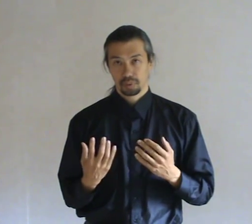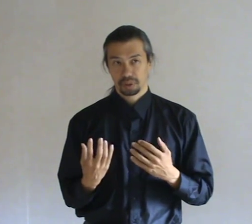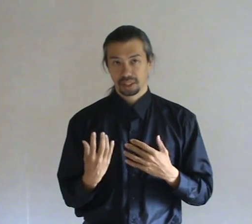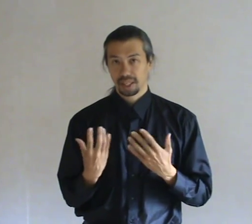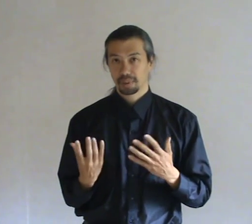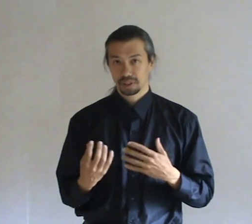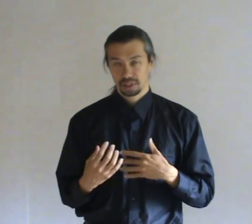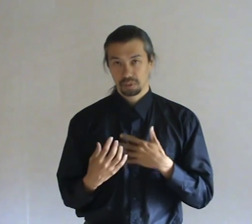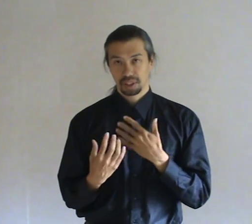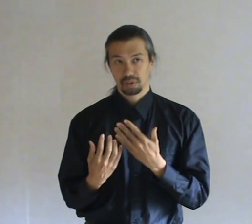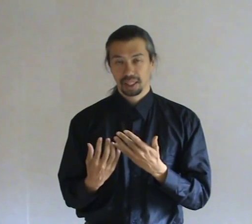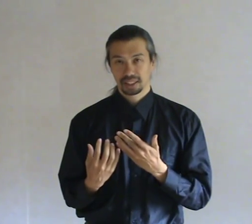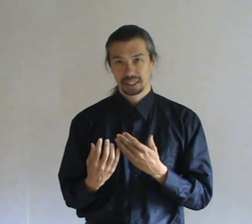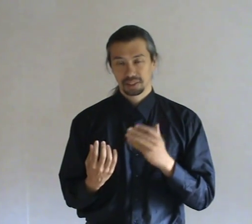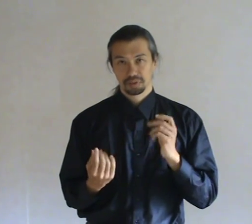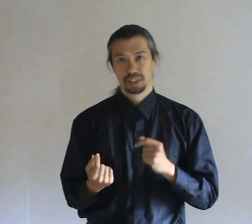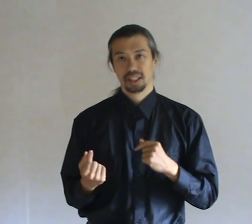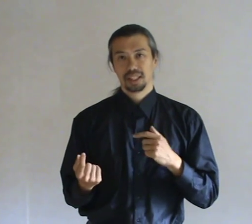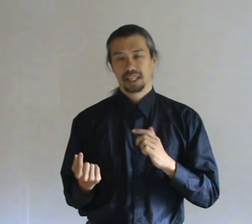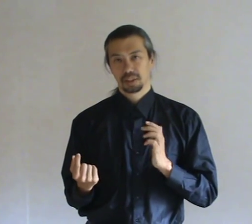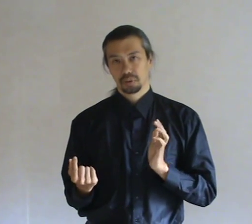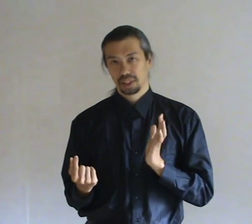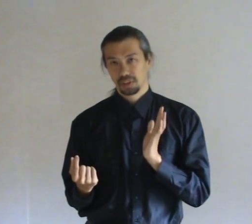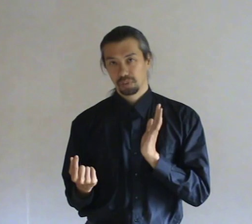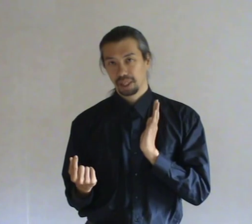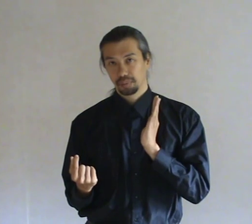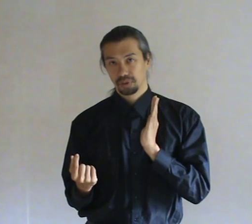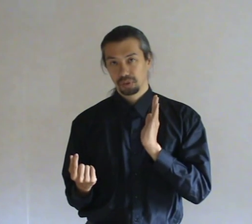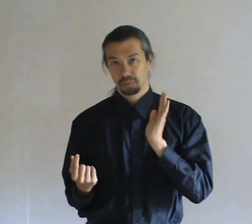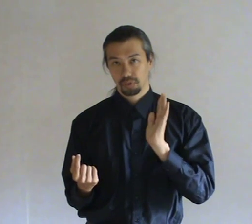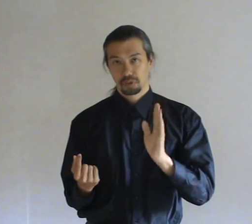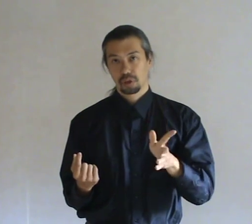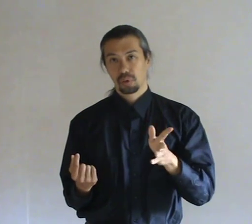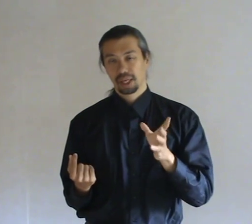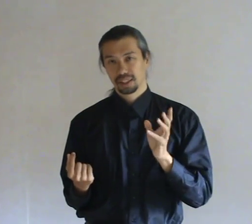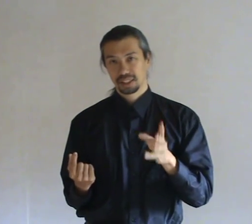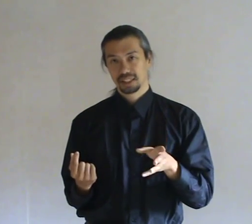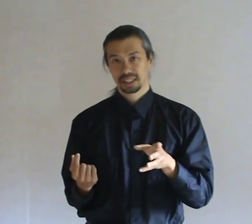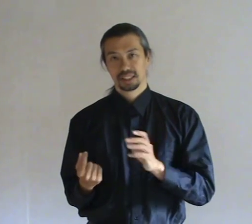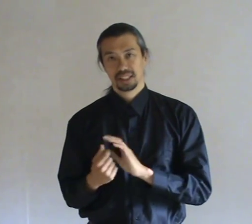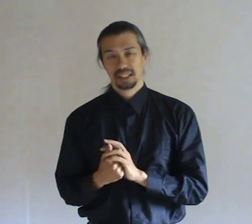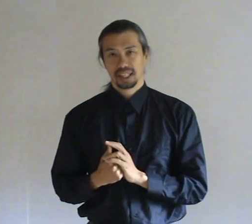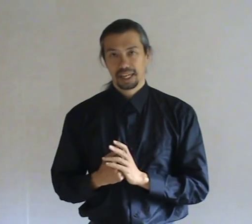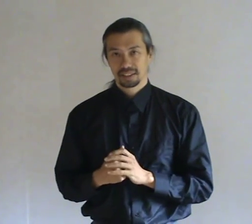will get damaged. It will need to heal itself. And you will need to be able to throw energies at